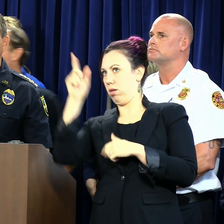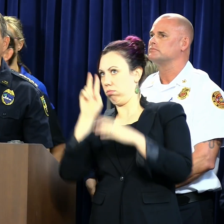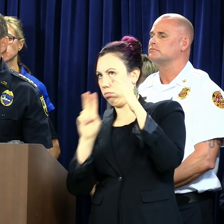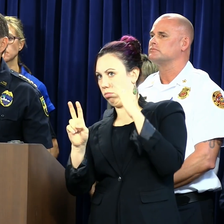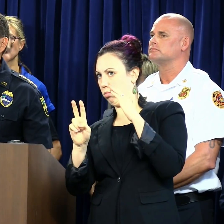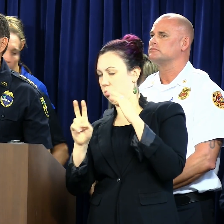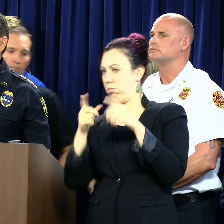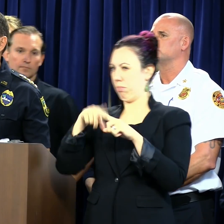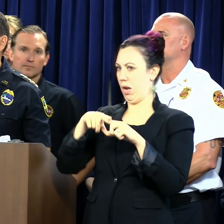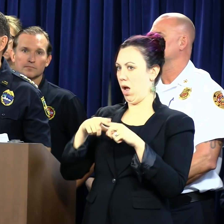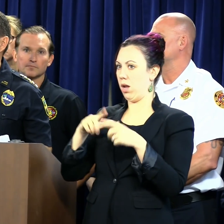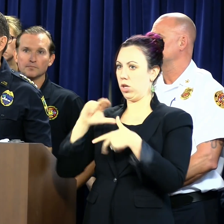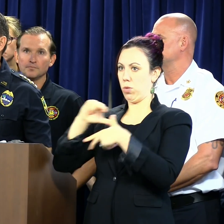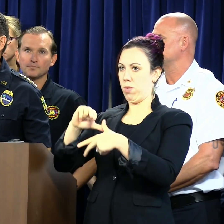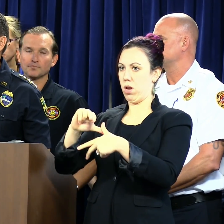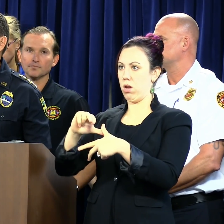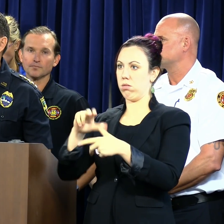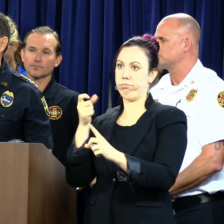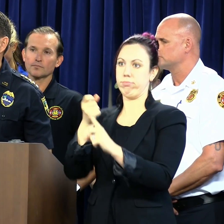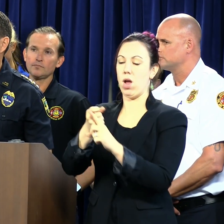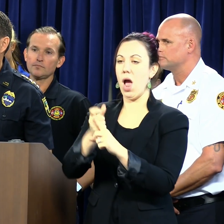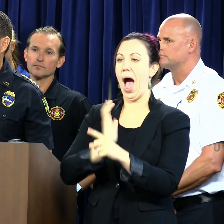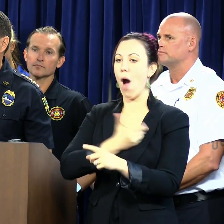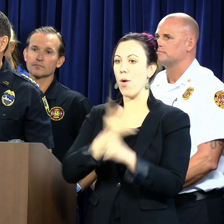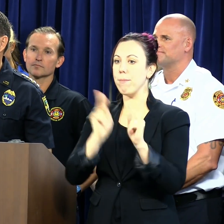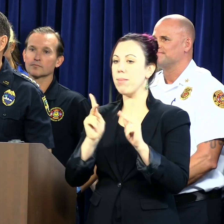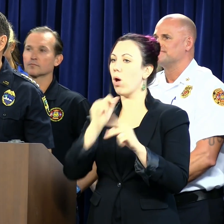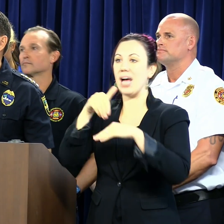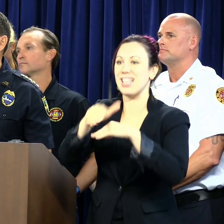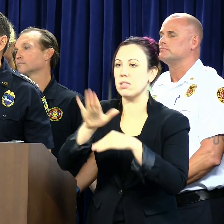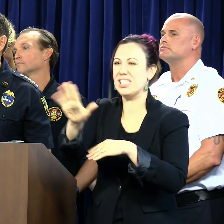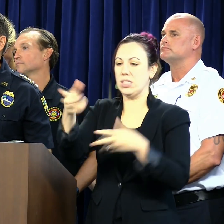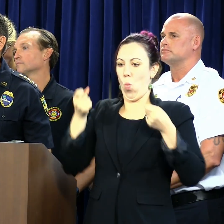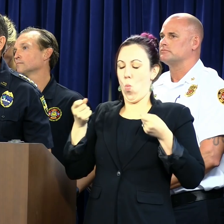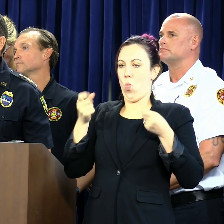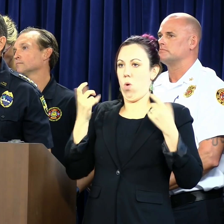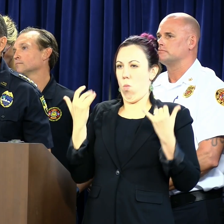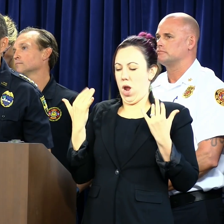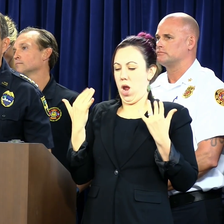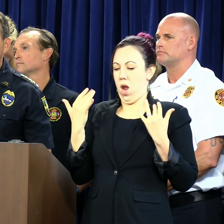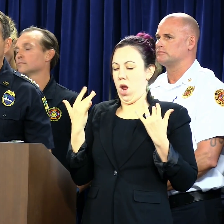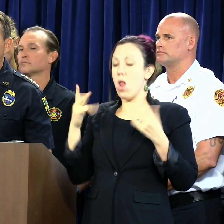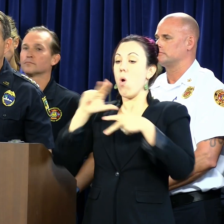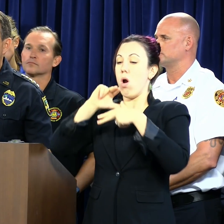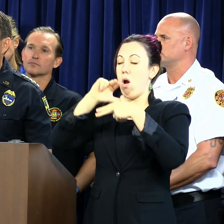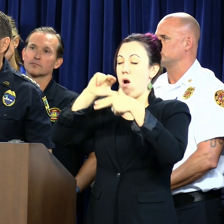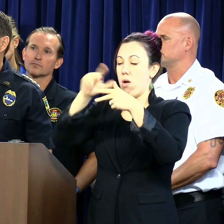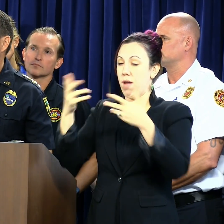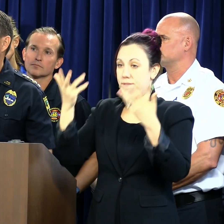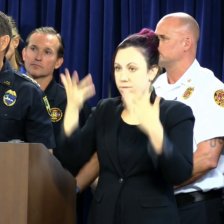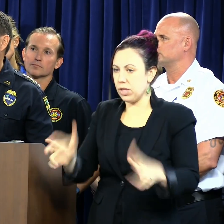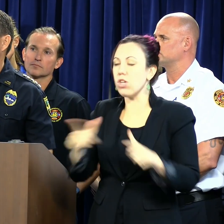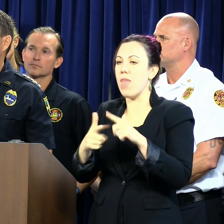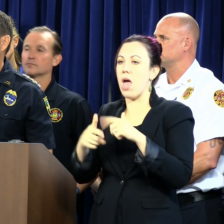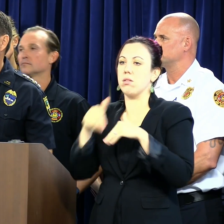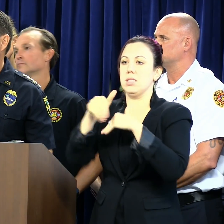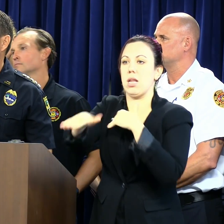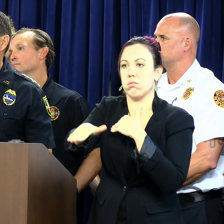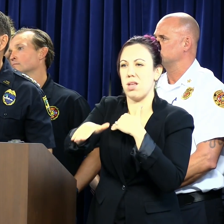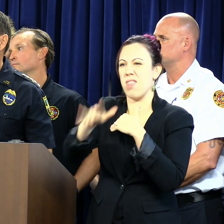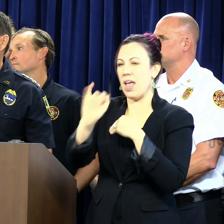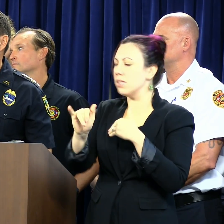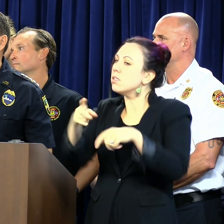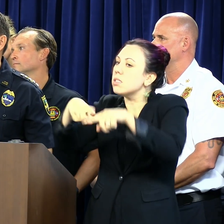based on storm impacts, that we pull our people back and wait for the worst of it to go by. So, again, that's a minute-by-minute